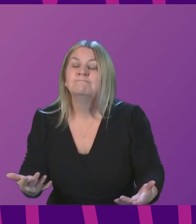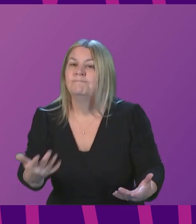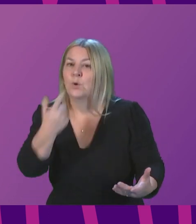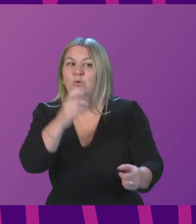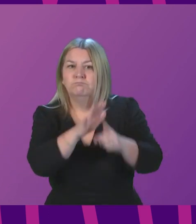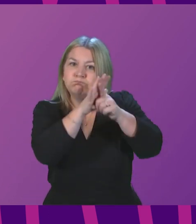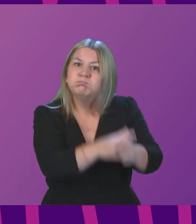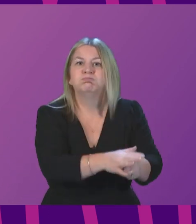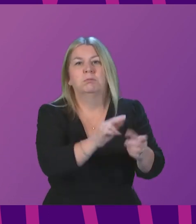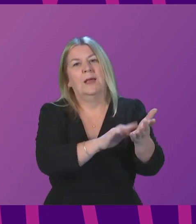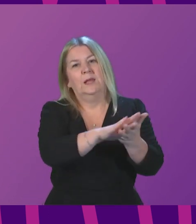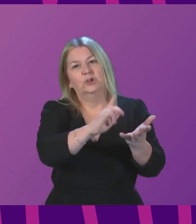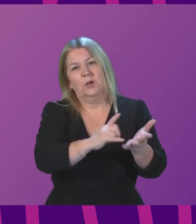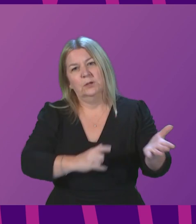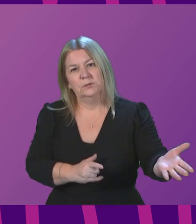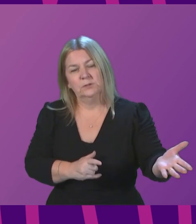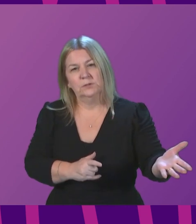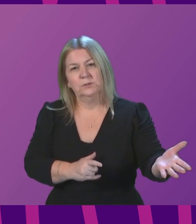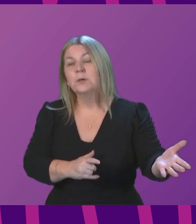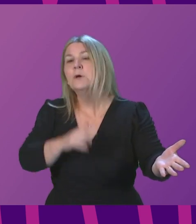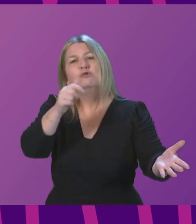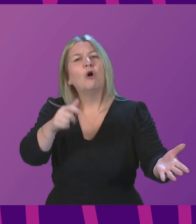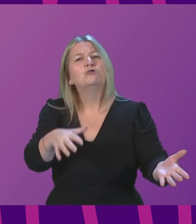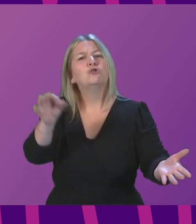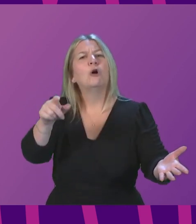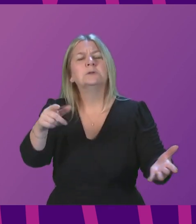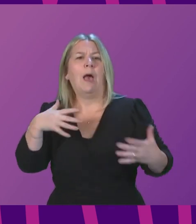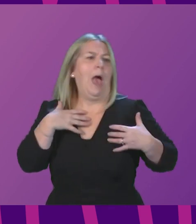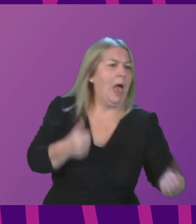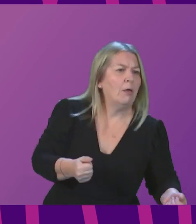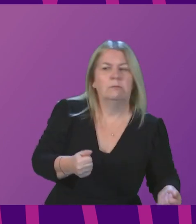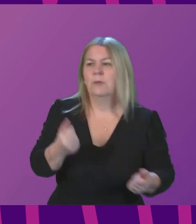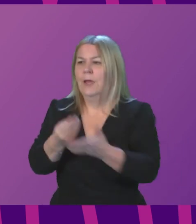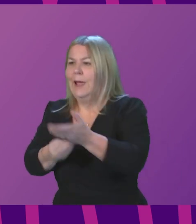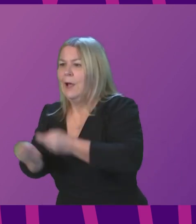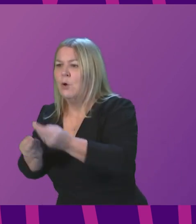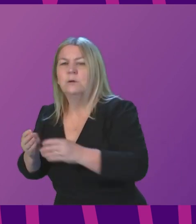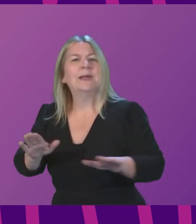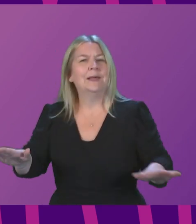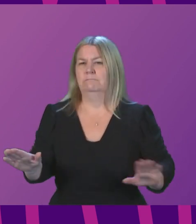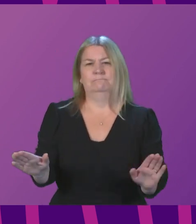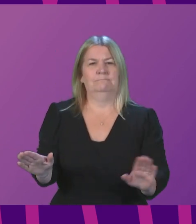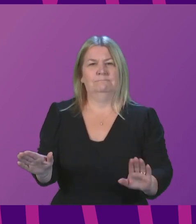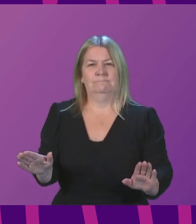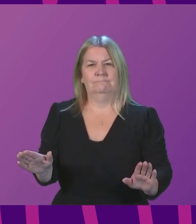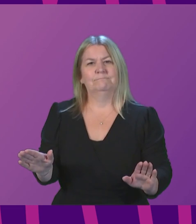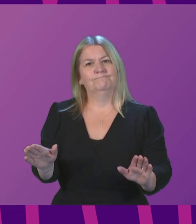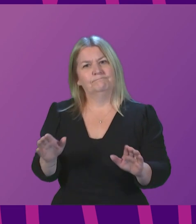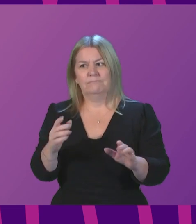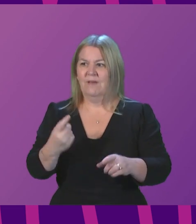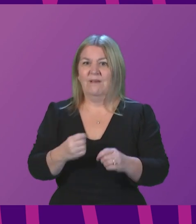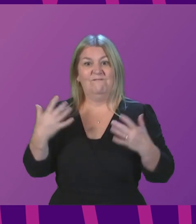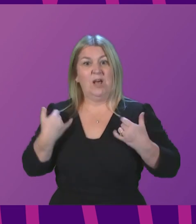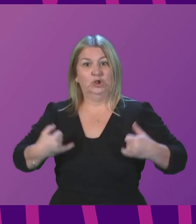But let me be clear, this is not a choice between protecting health and protecting the economy. A surge in infections will cause,